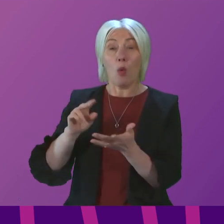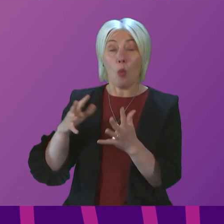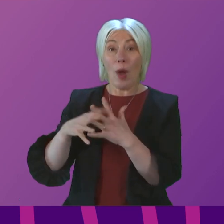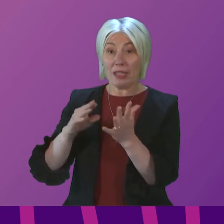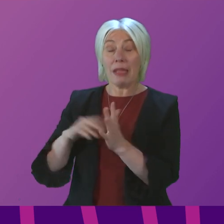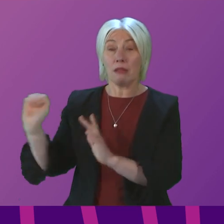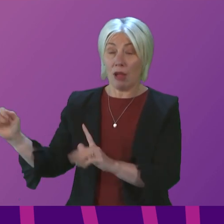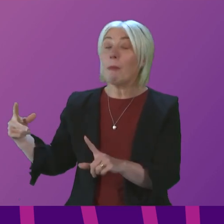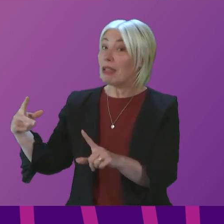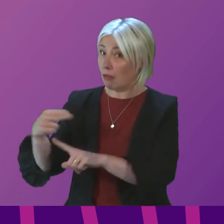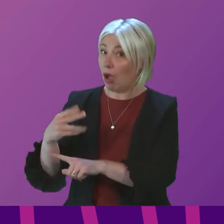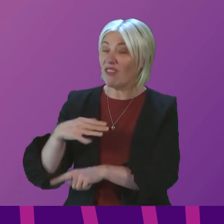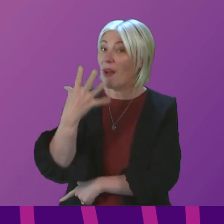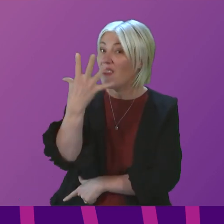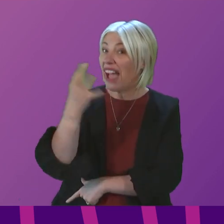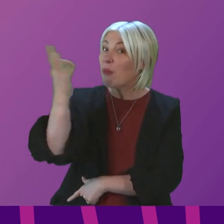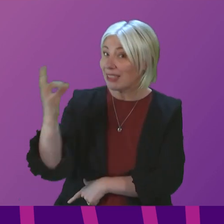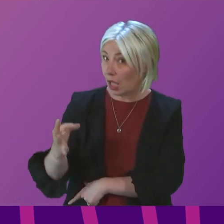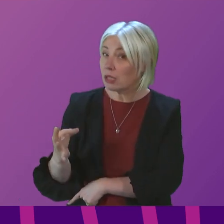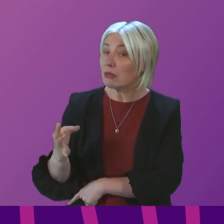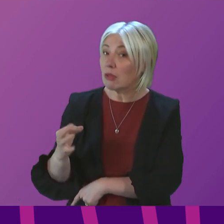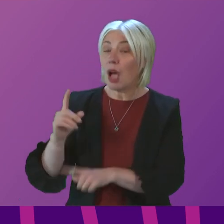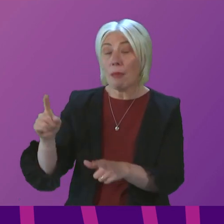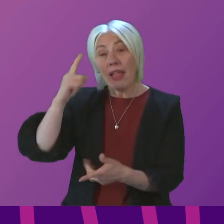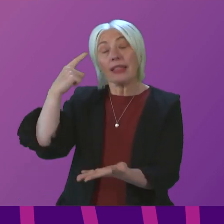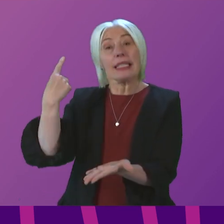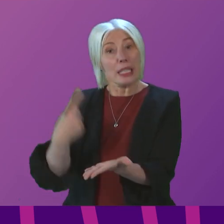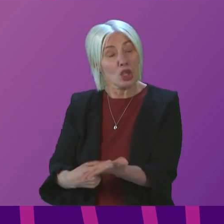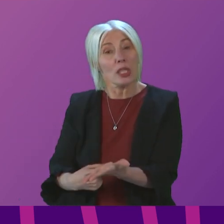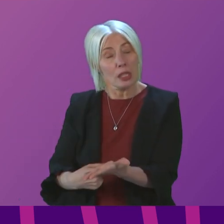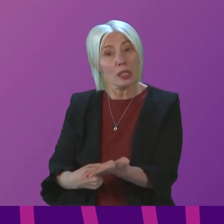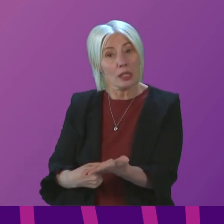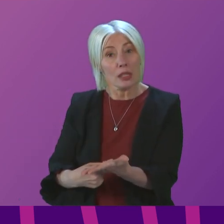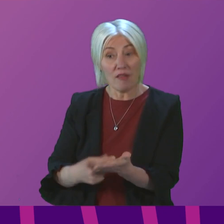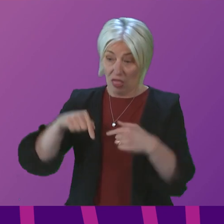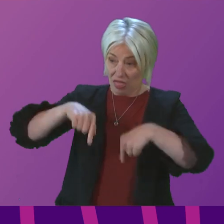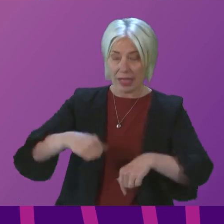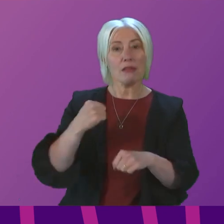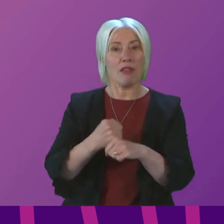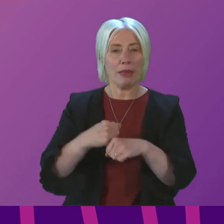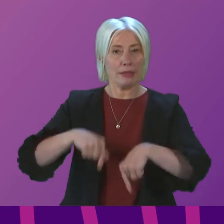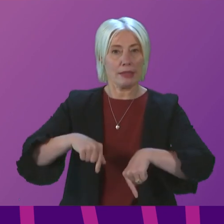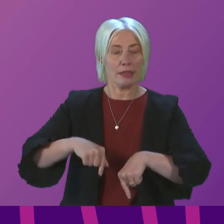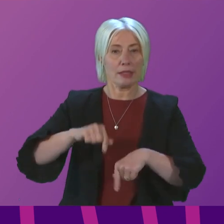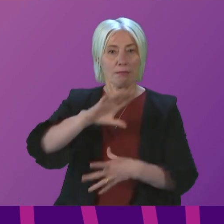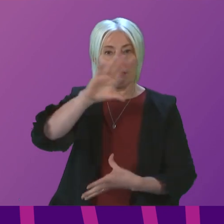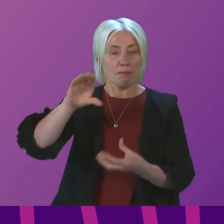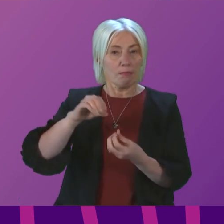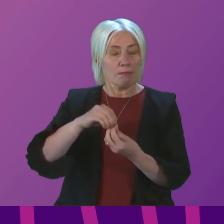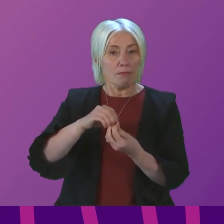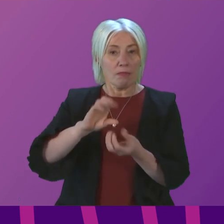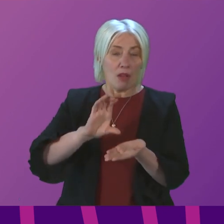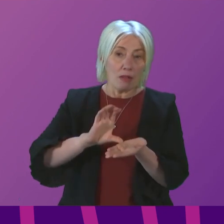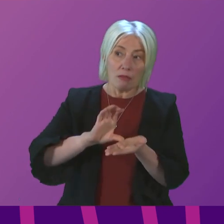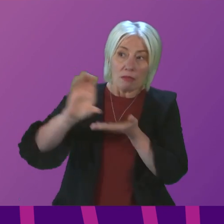by 5%. But due to the decisions taken by this government, of course, the total funding package